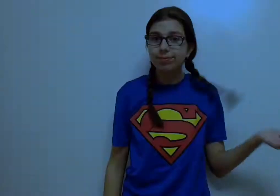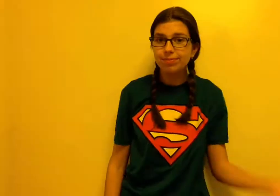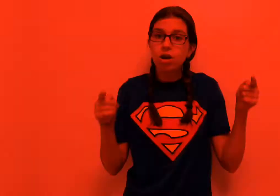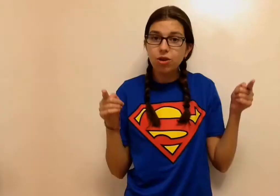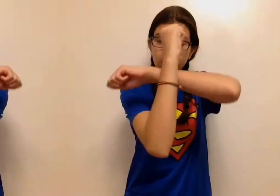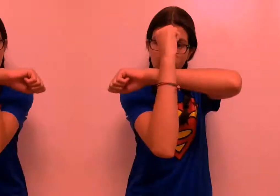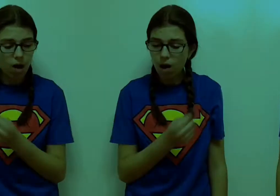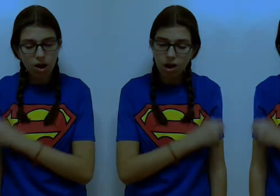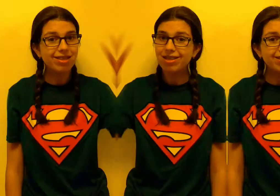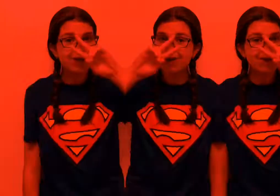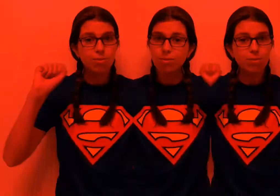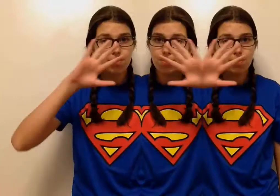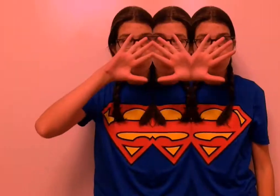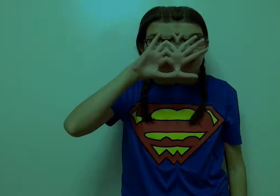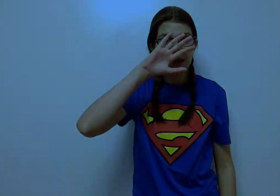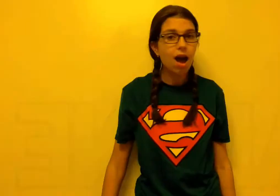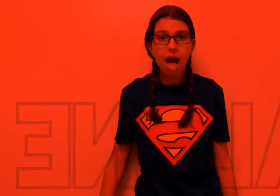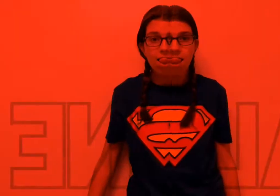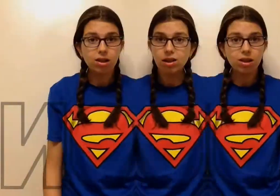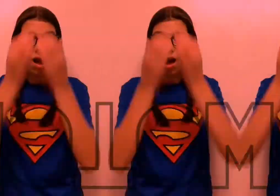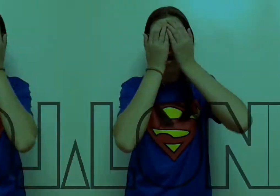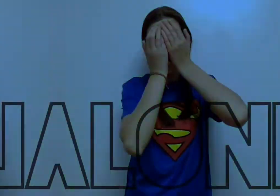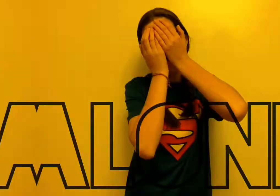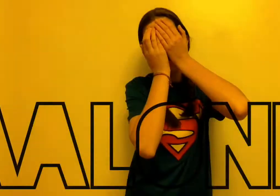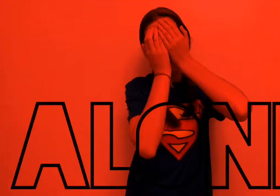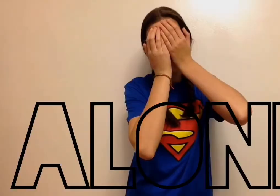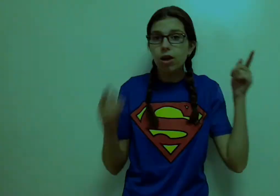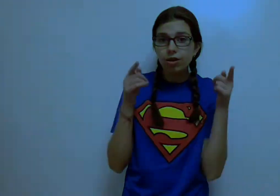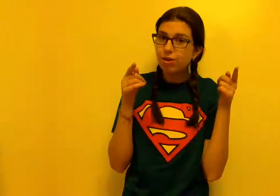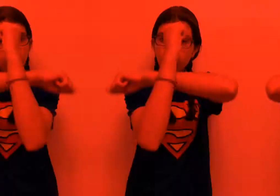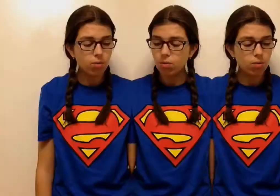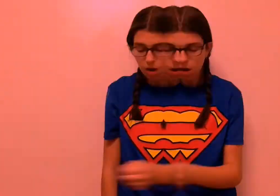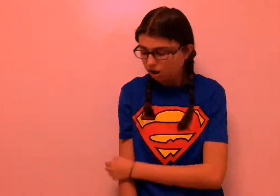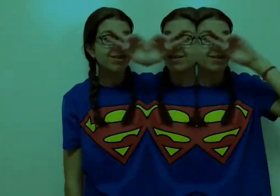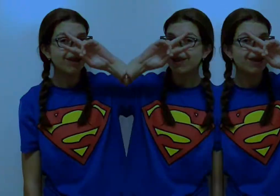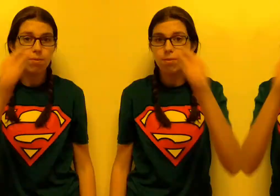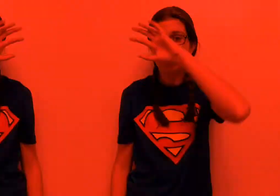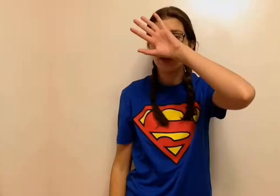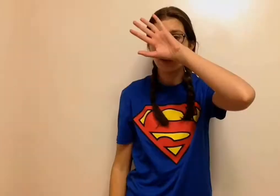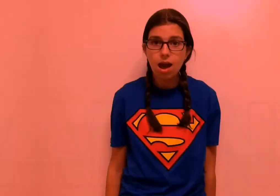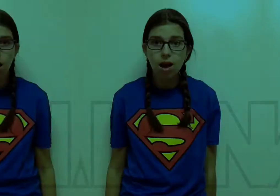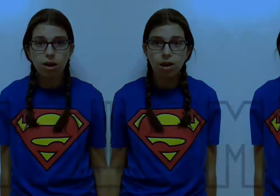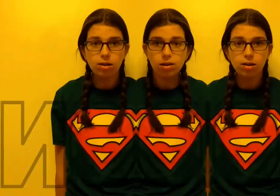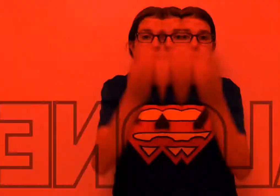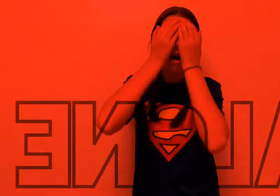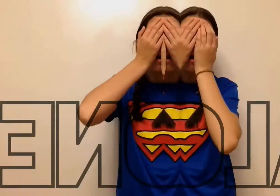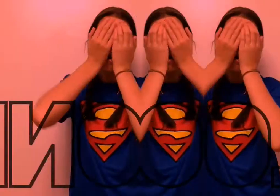you don't want to be alone, you don't want to be alone.